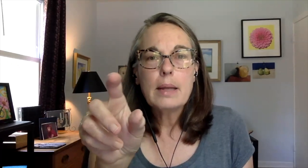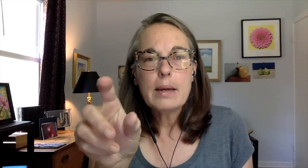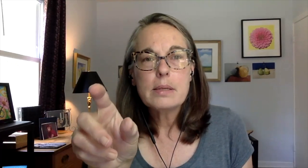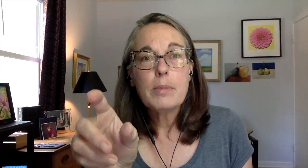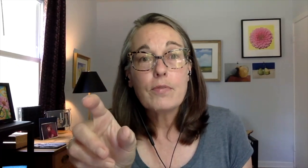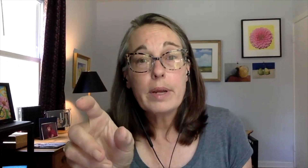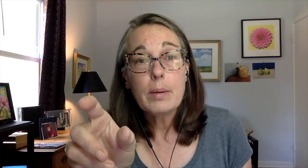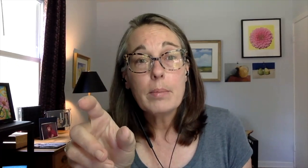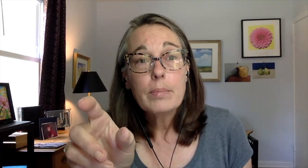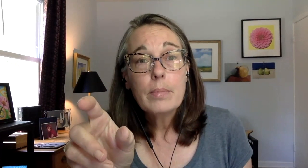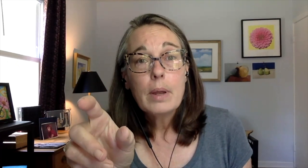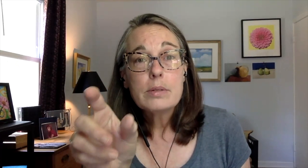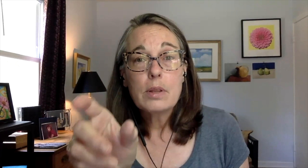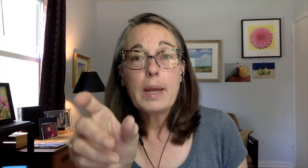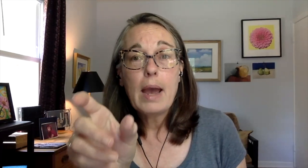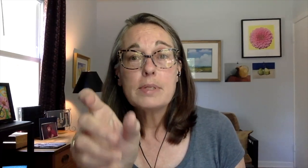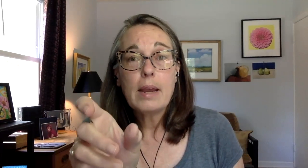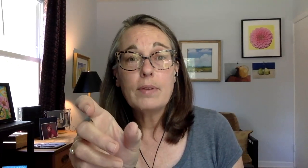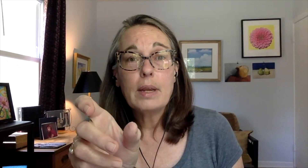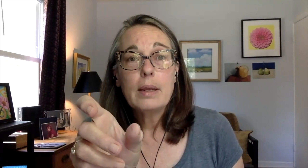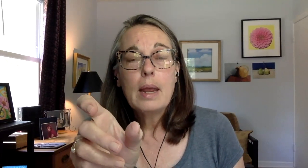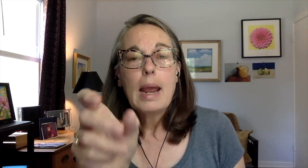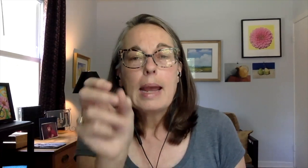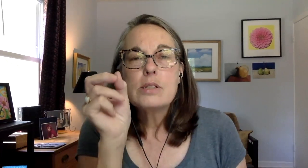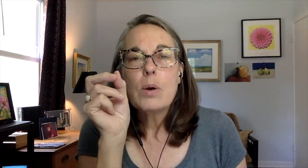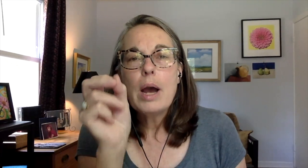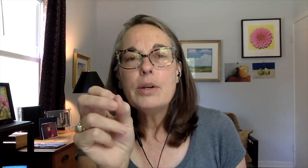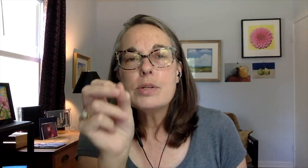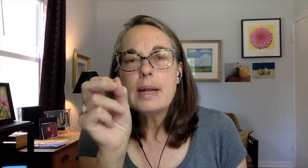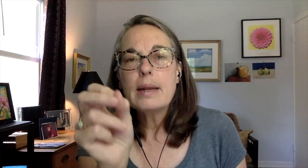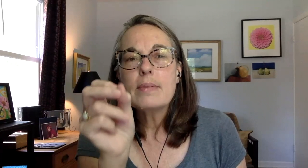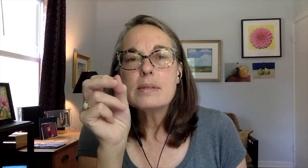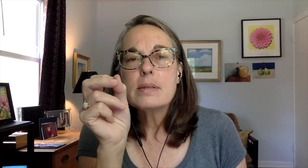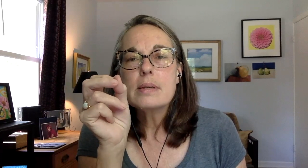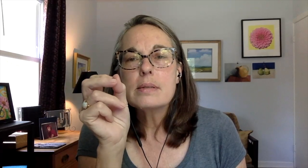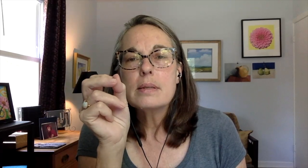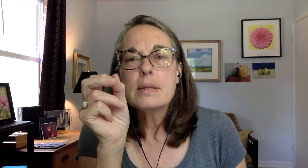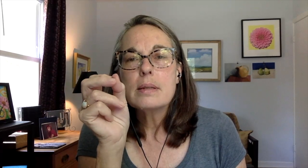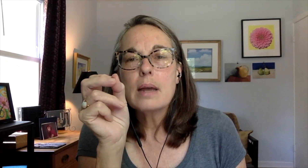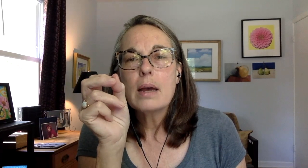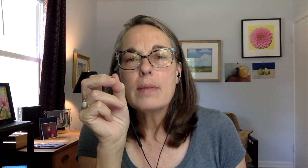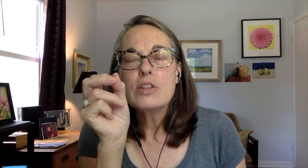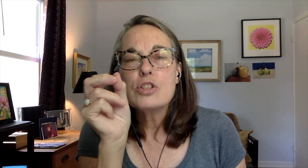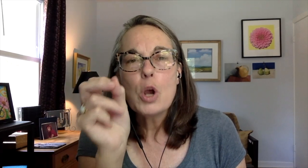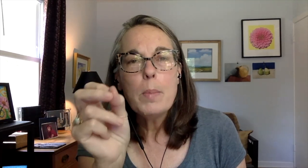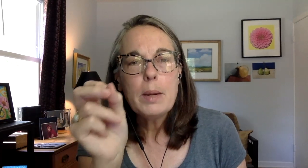down some of the freedom so that we have safety. And so understanding this, this, this, uh, that so many